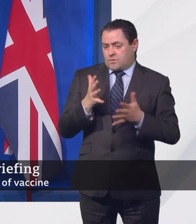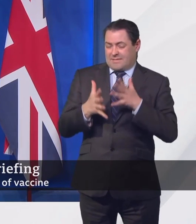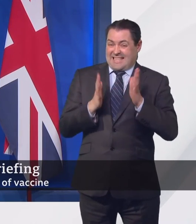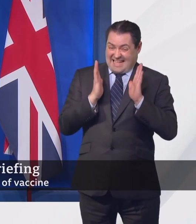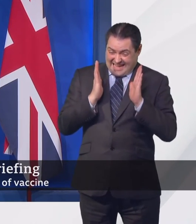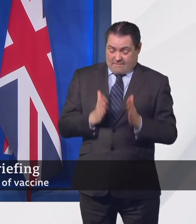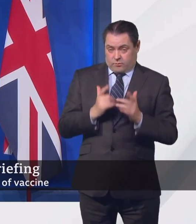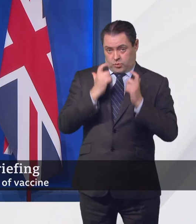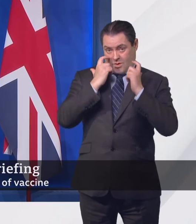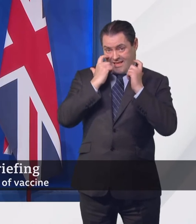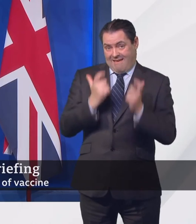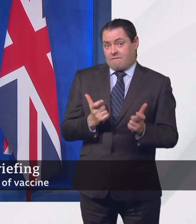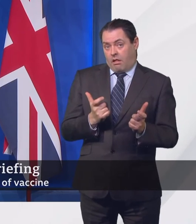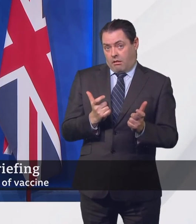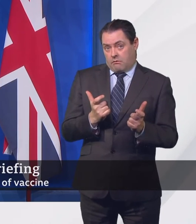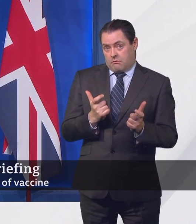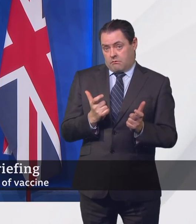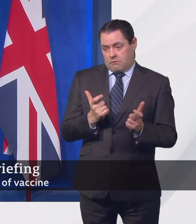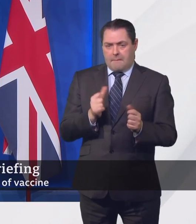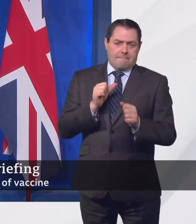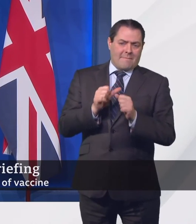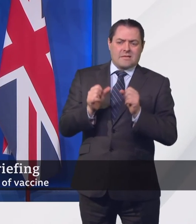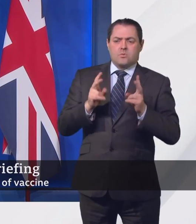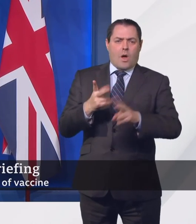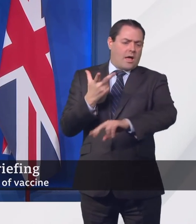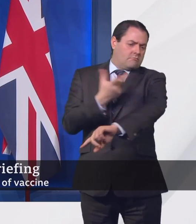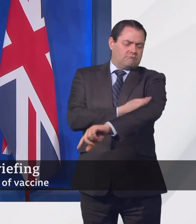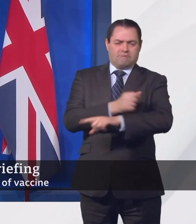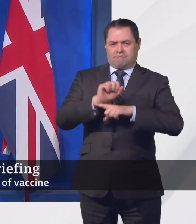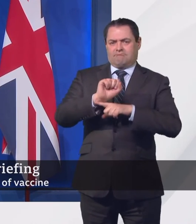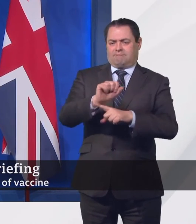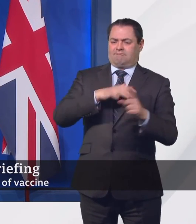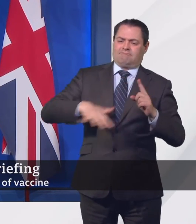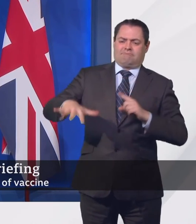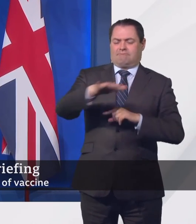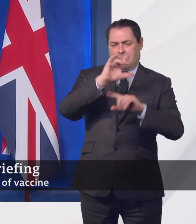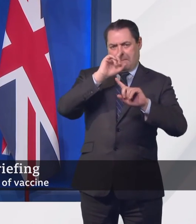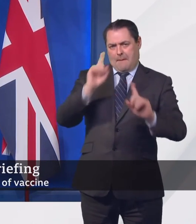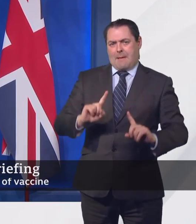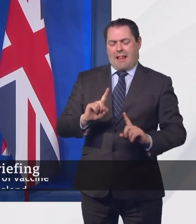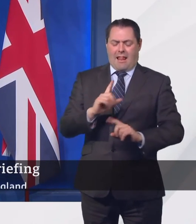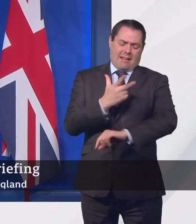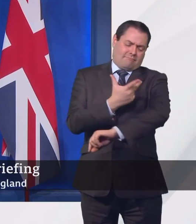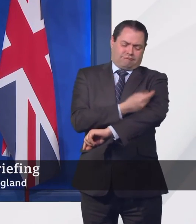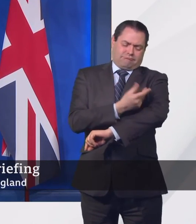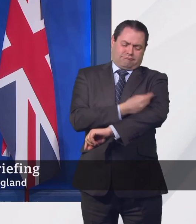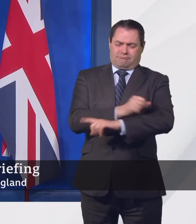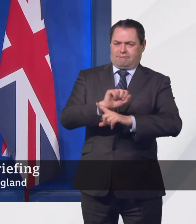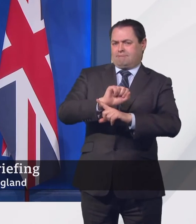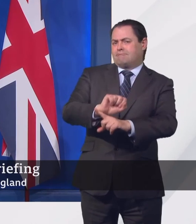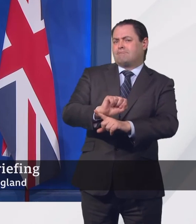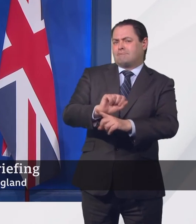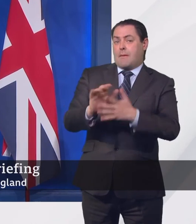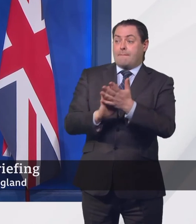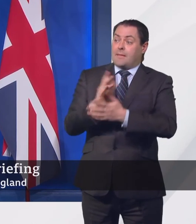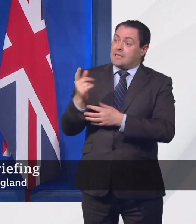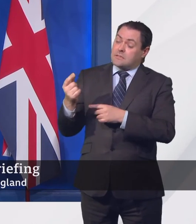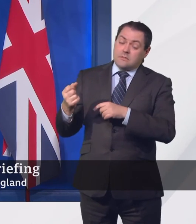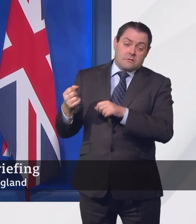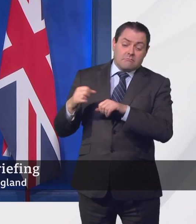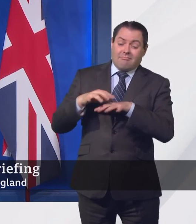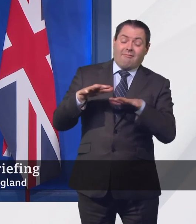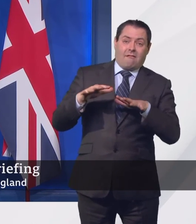to build the immunity of our population, build our defences against that wave when it comes.